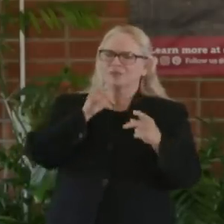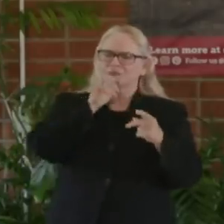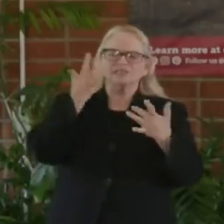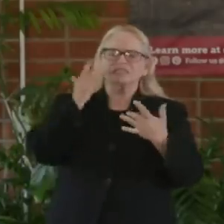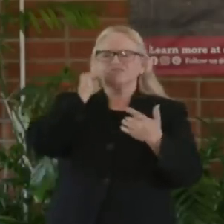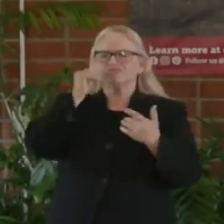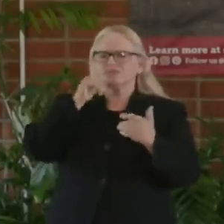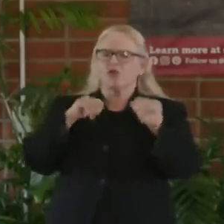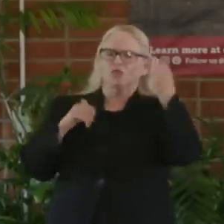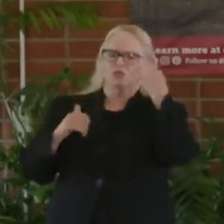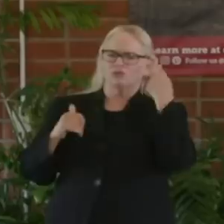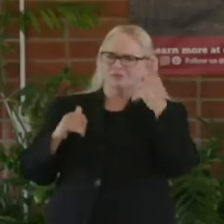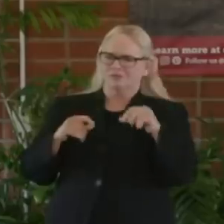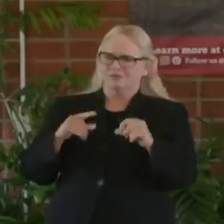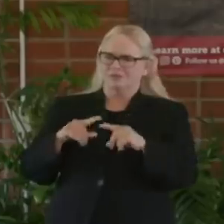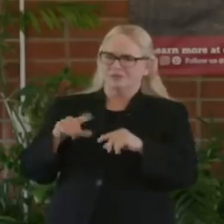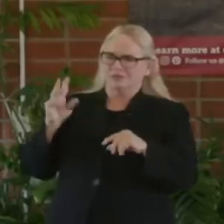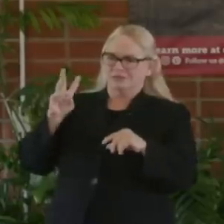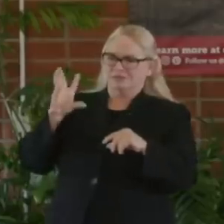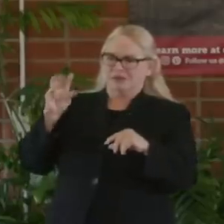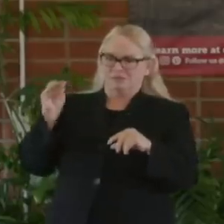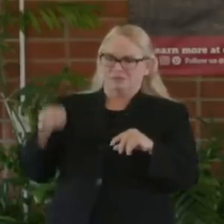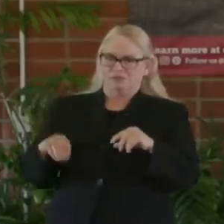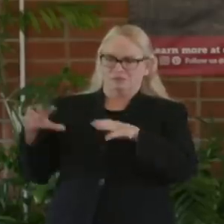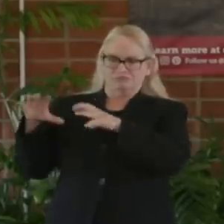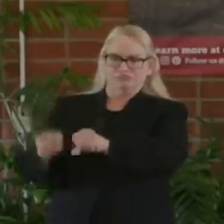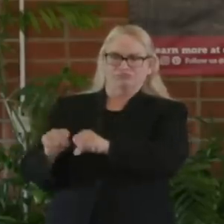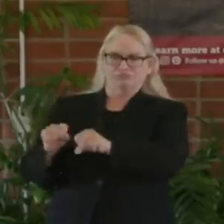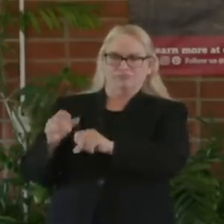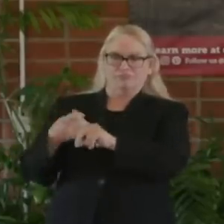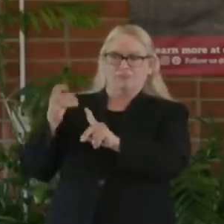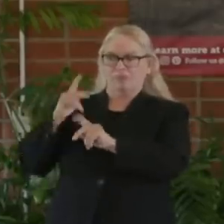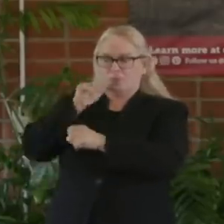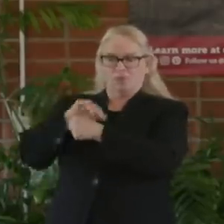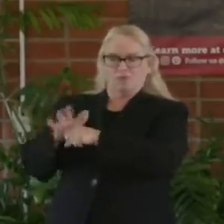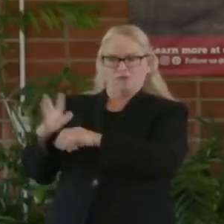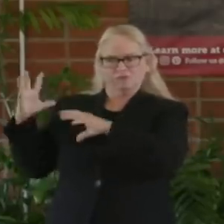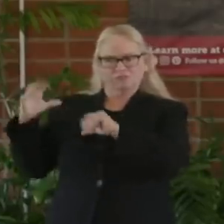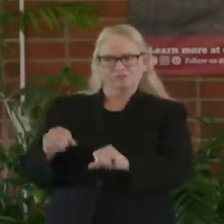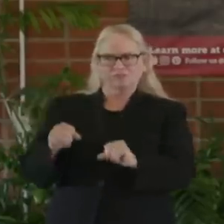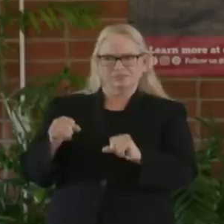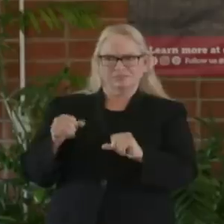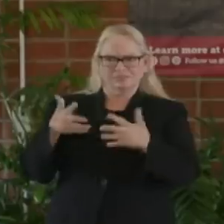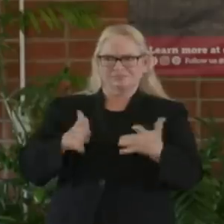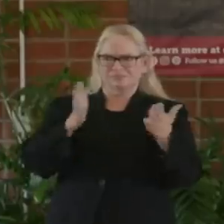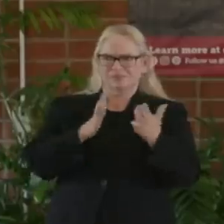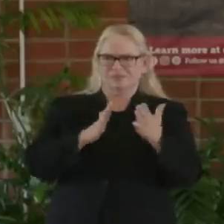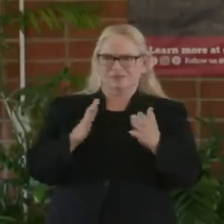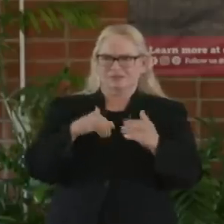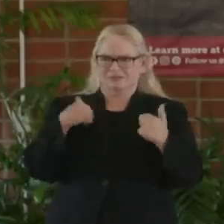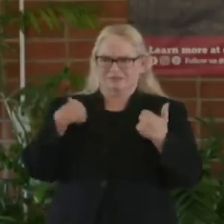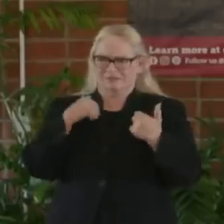of 65%. Same thing in the ICU beds. Some of the smaller hospitals, their ICUs,